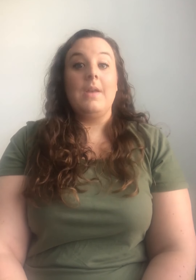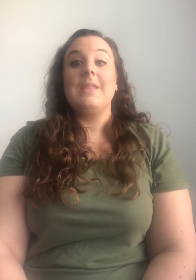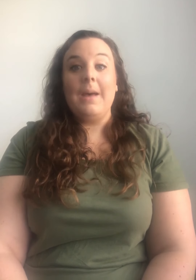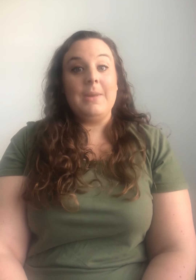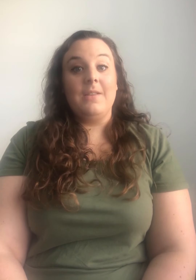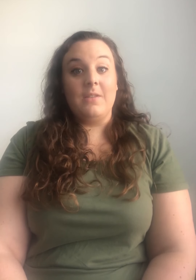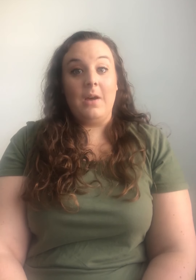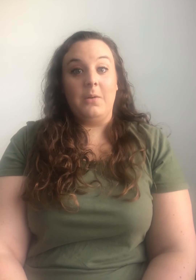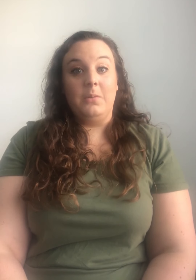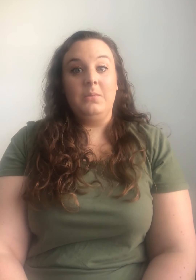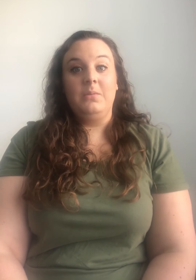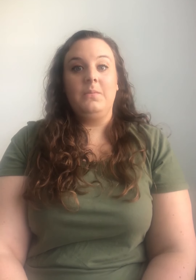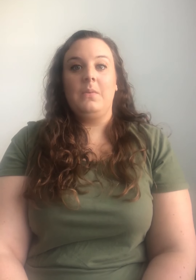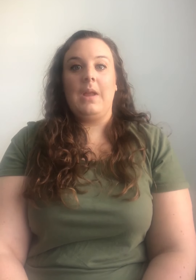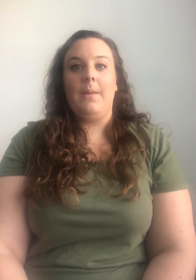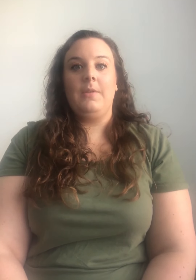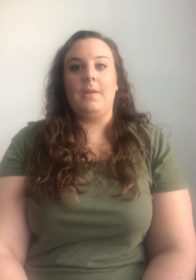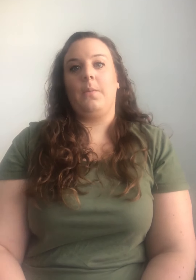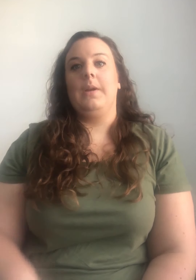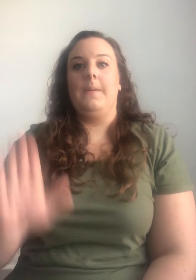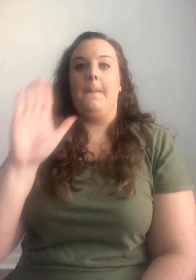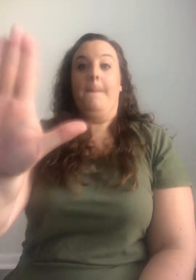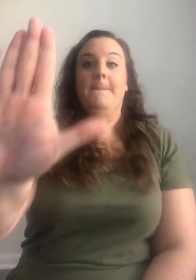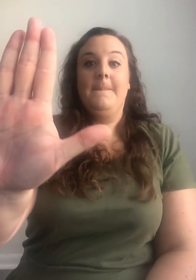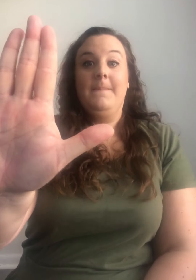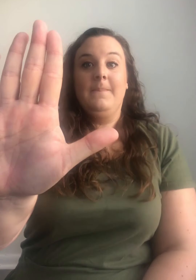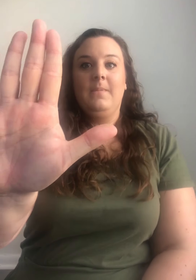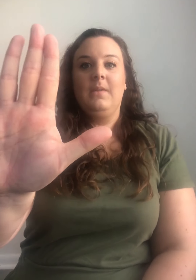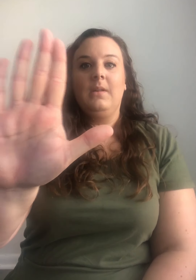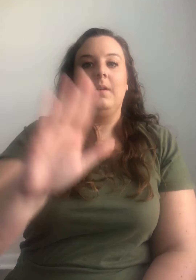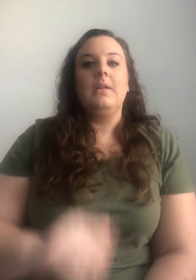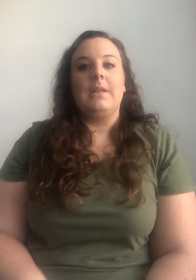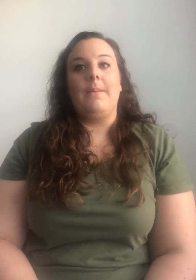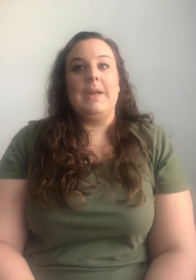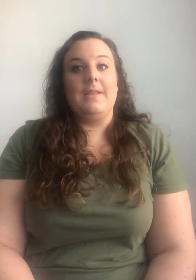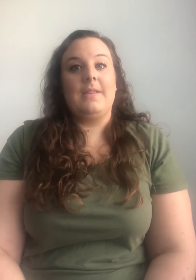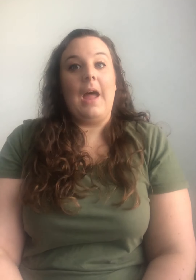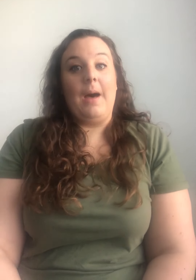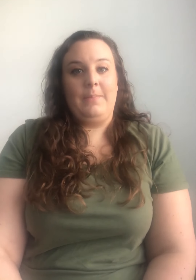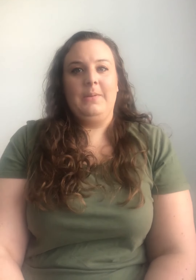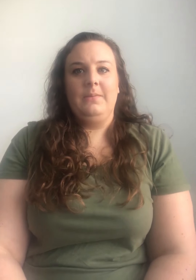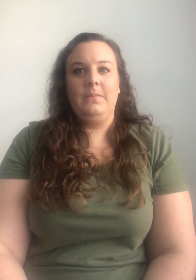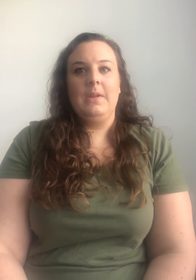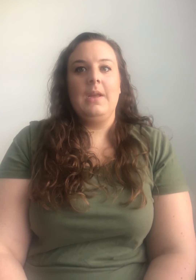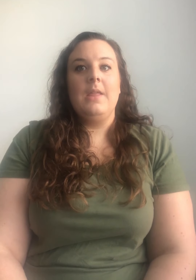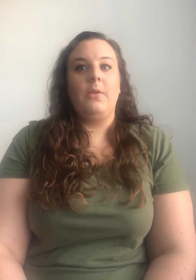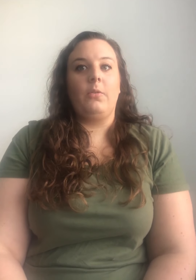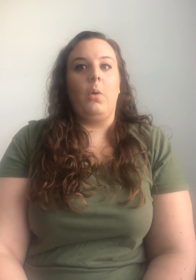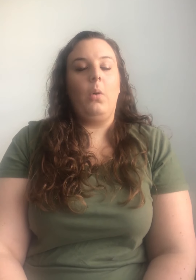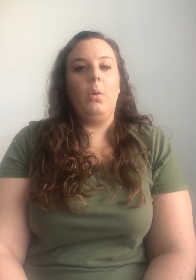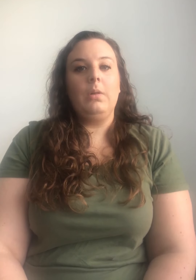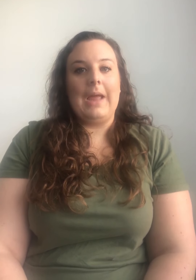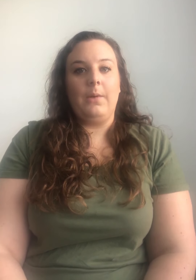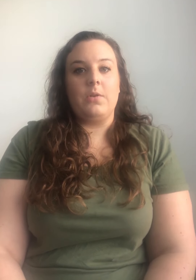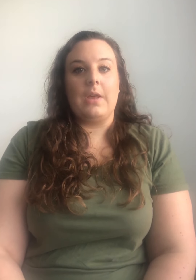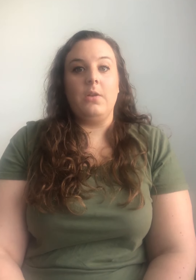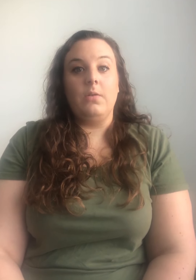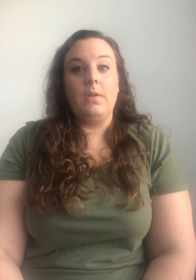That means no. How about this one? That means stop. There's a whole language that uses